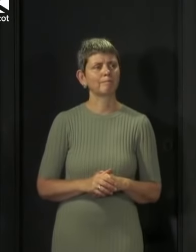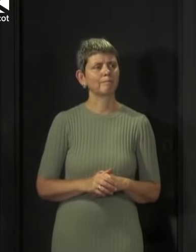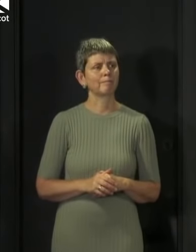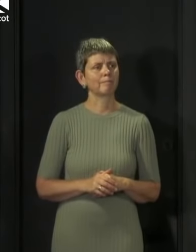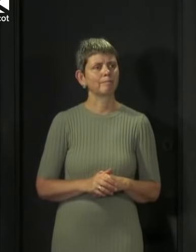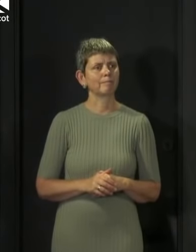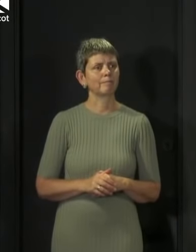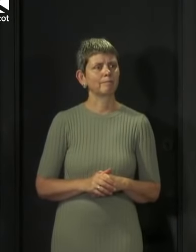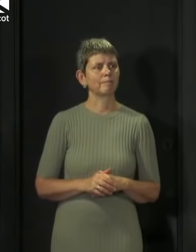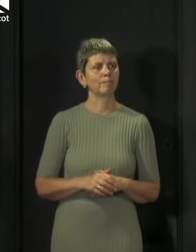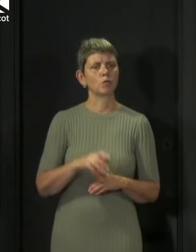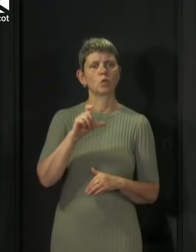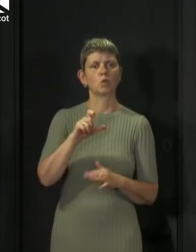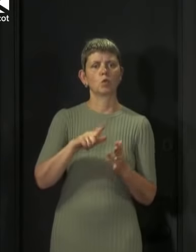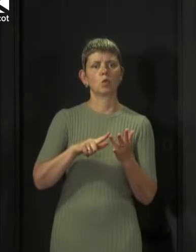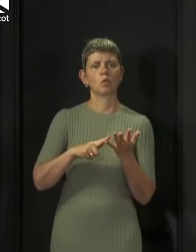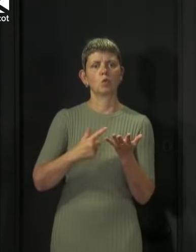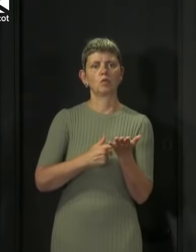Derek Keely from the Courier.